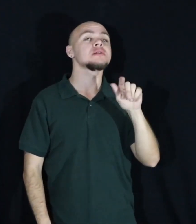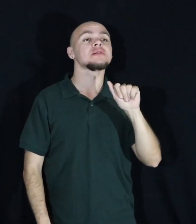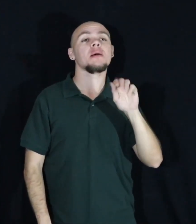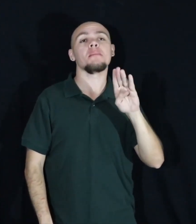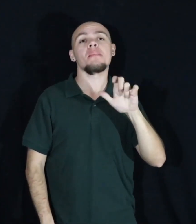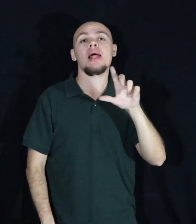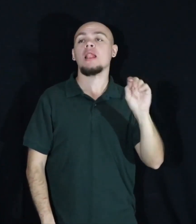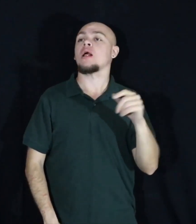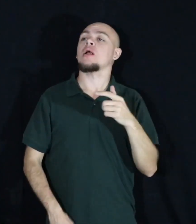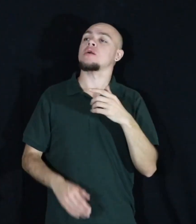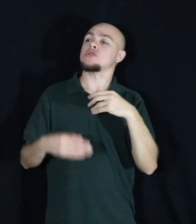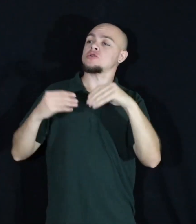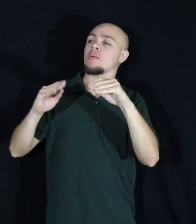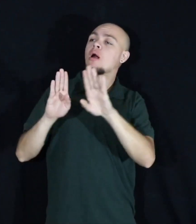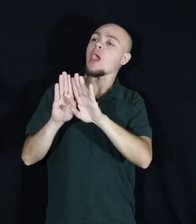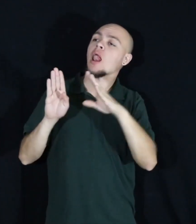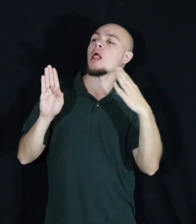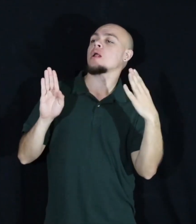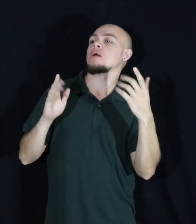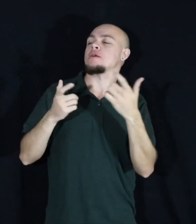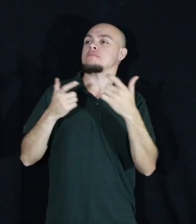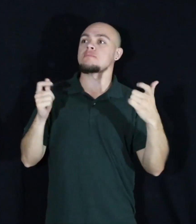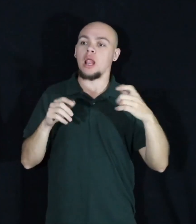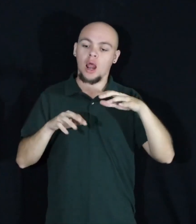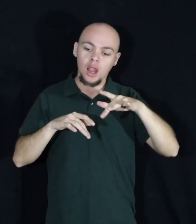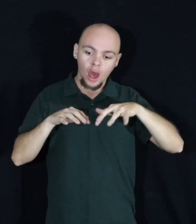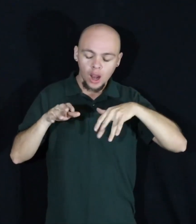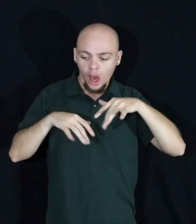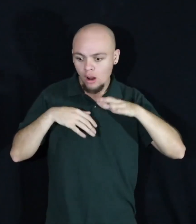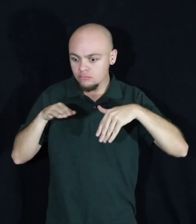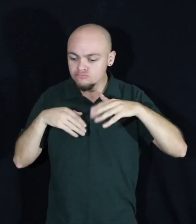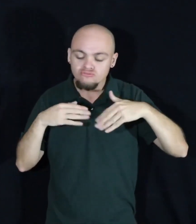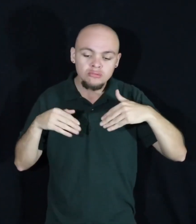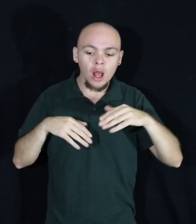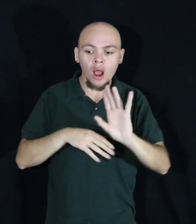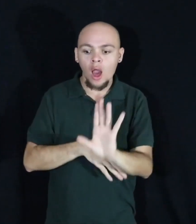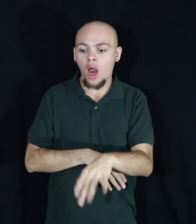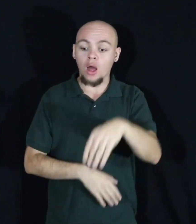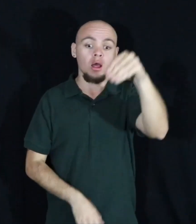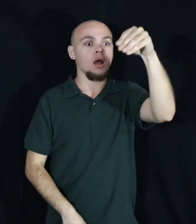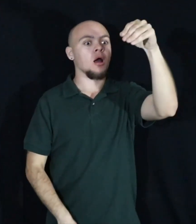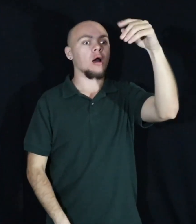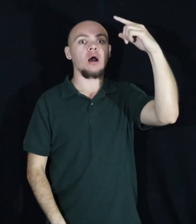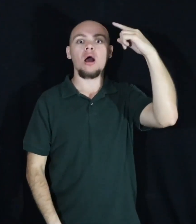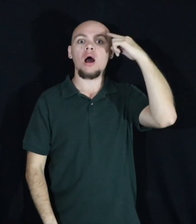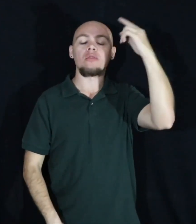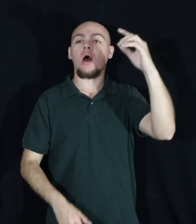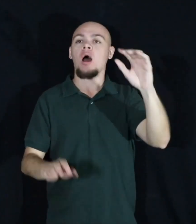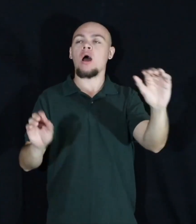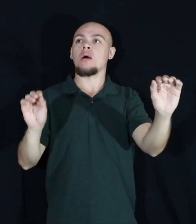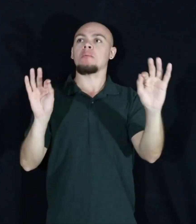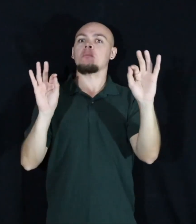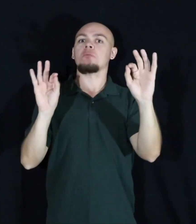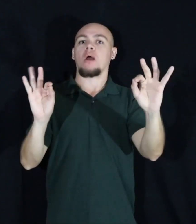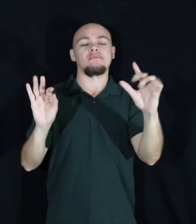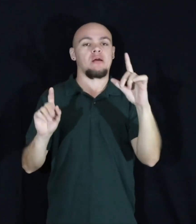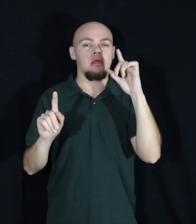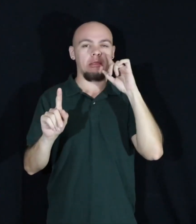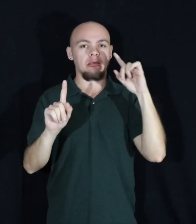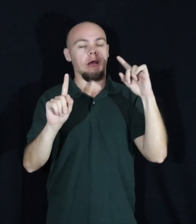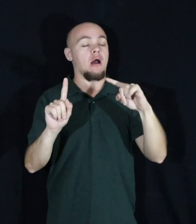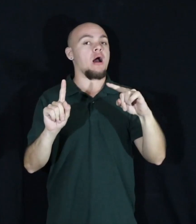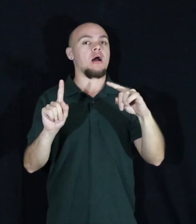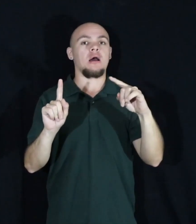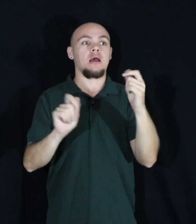door. I walk in. are enormous bins. I rumble through the bins and I pluck out what I thought was a masterpiece. At least I thought it was what